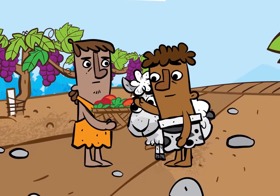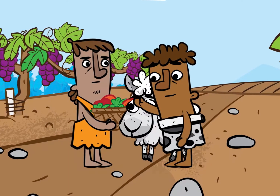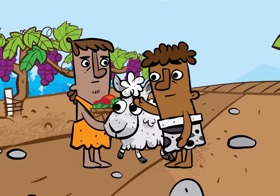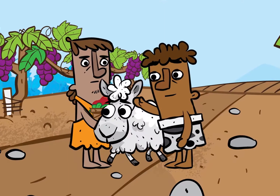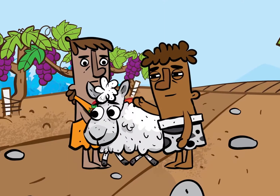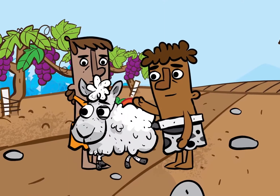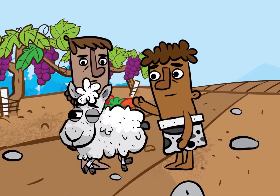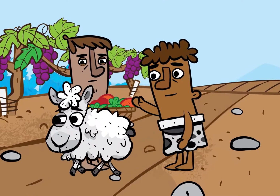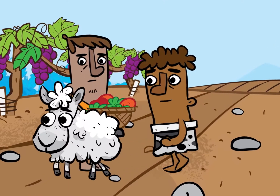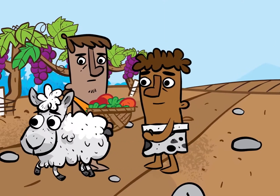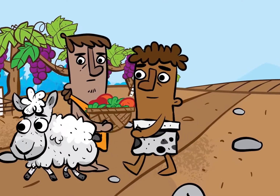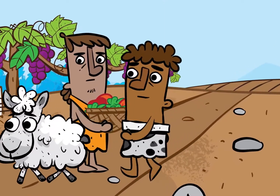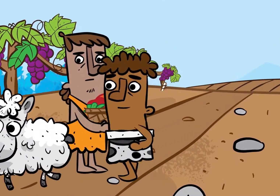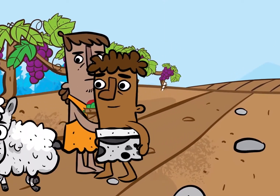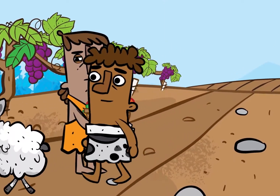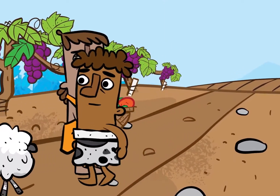while cain became a farmer